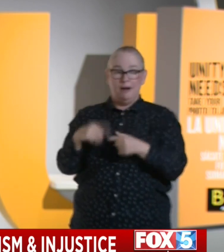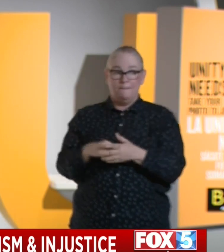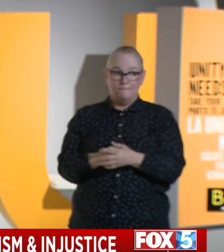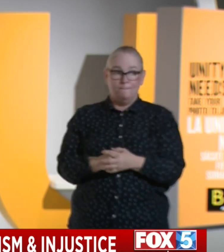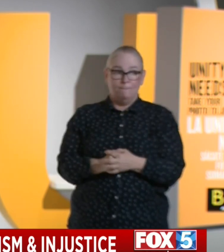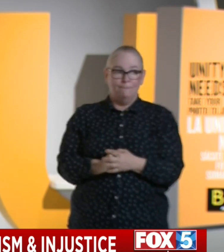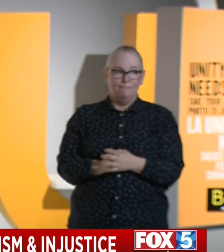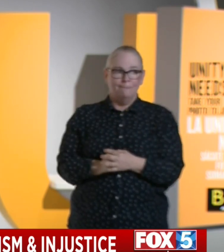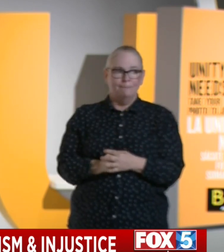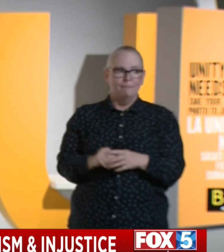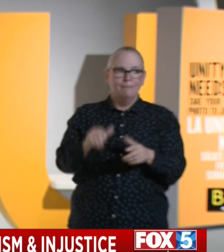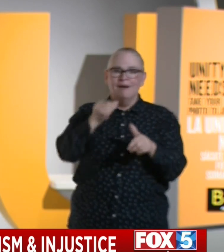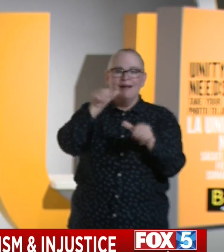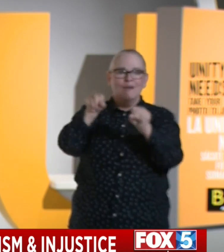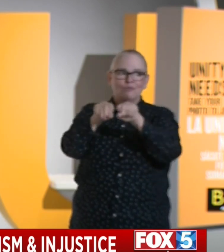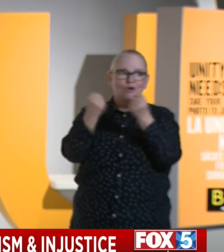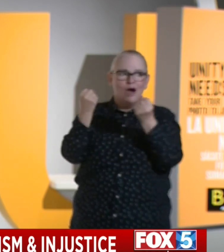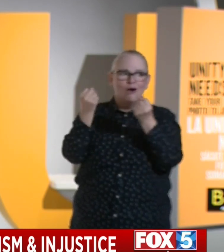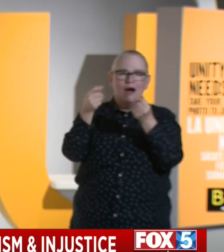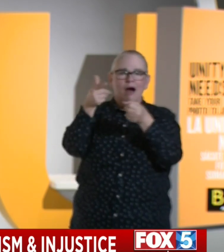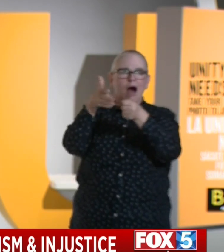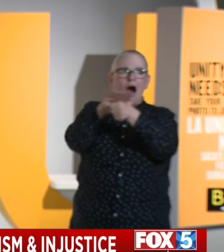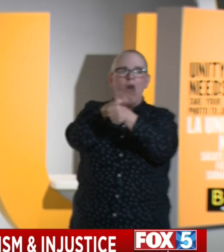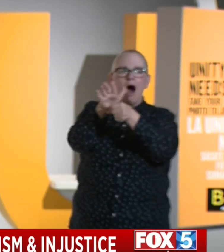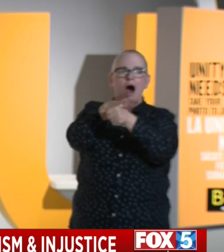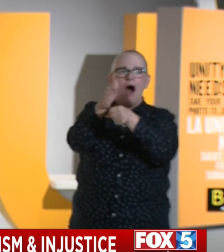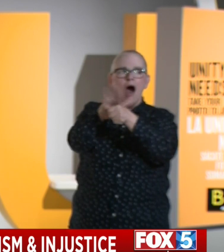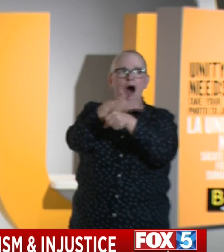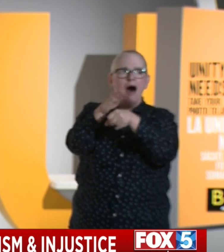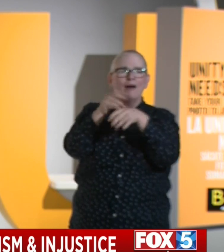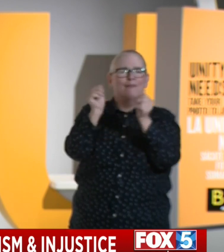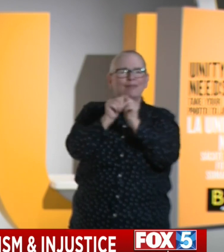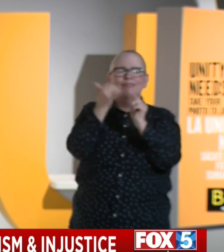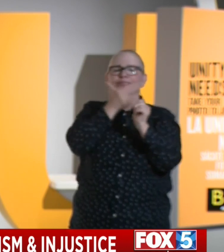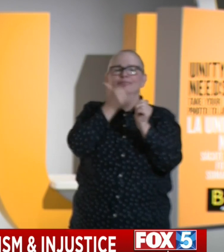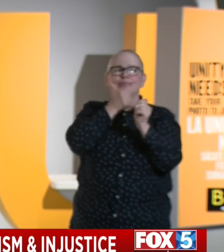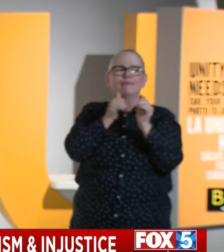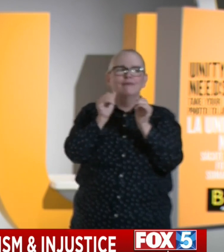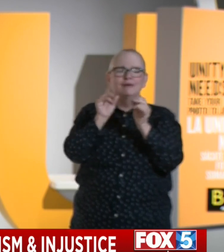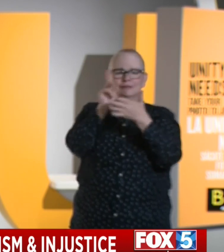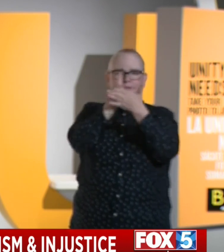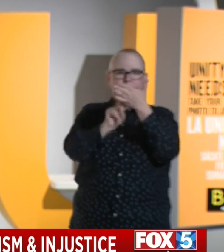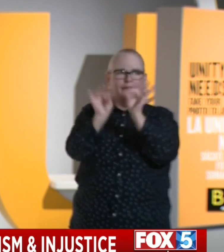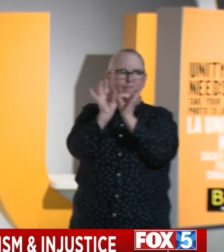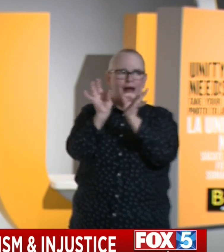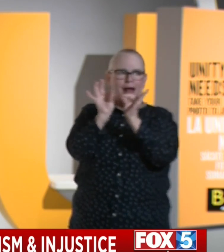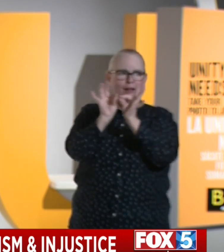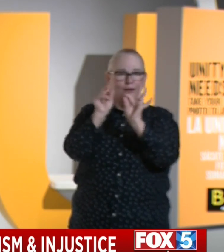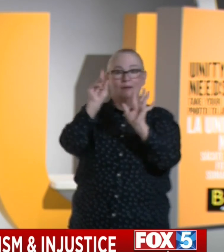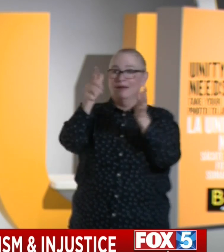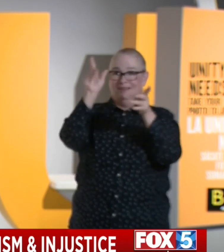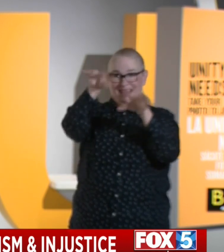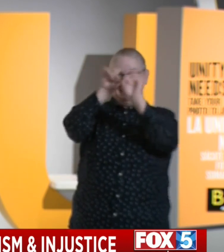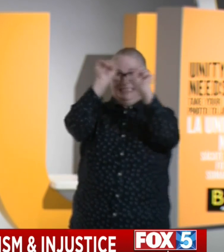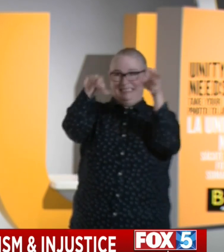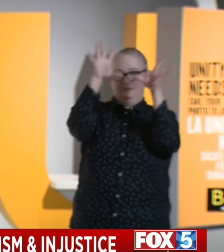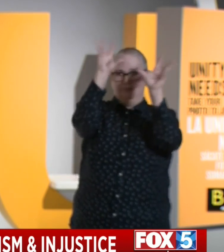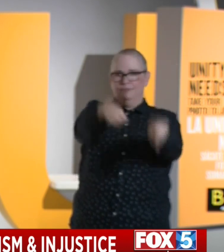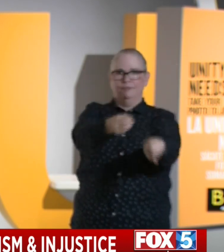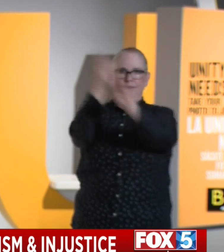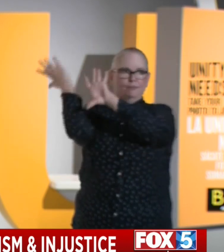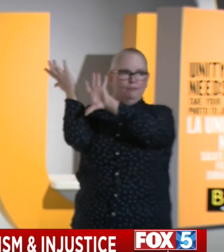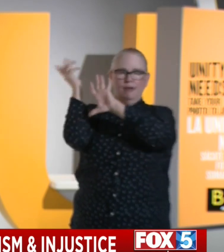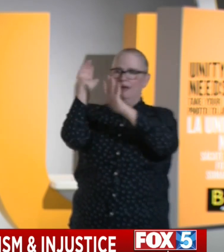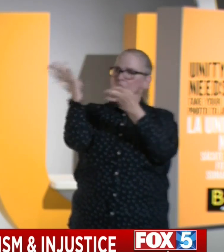There are many cases operating as design, and we need to have new ones. That's why I really appreciated the idea of not going back to normalcy, but moving forward.